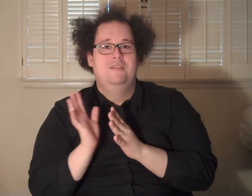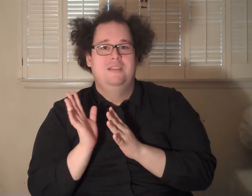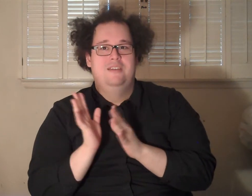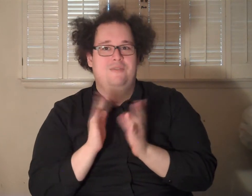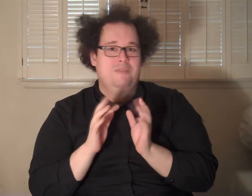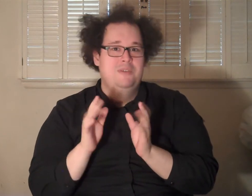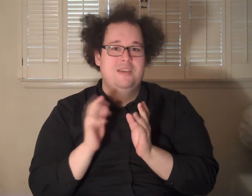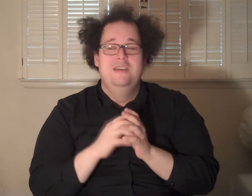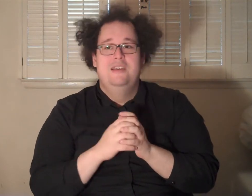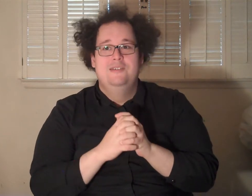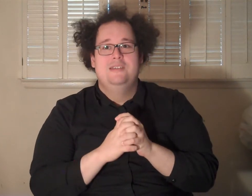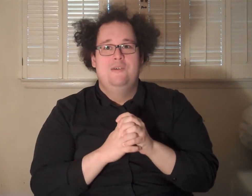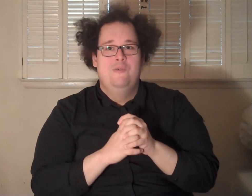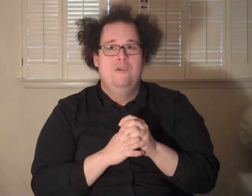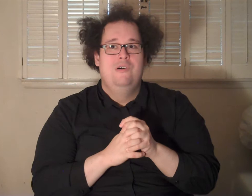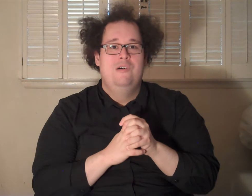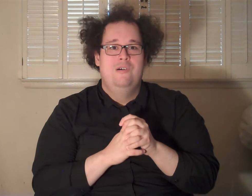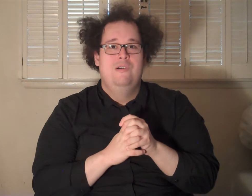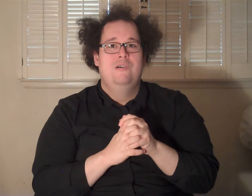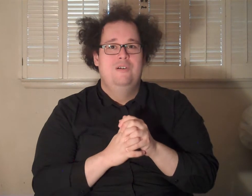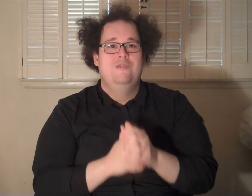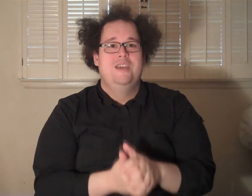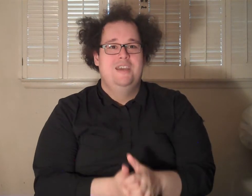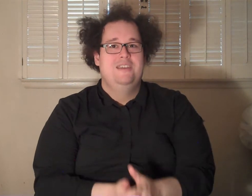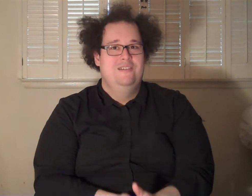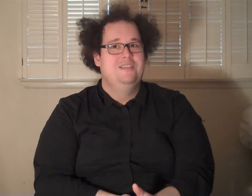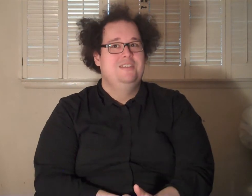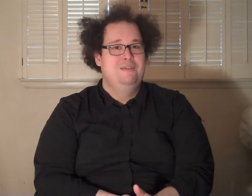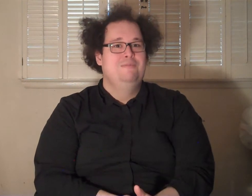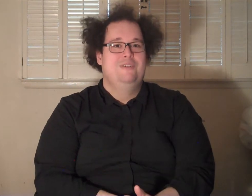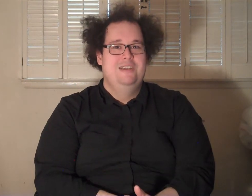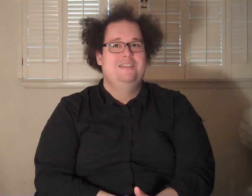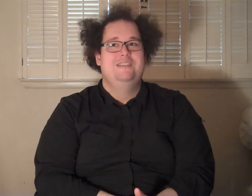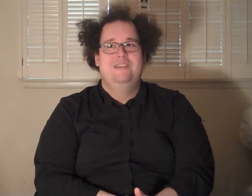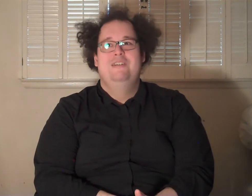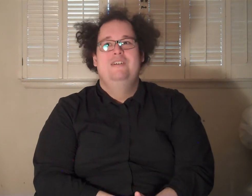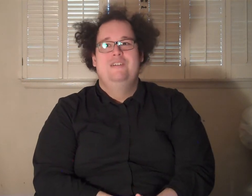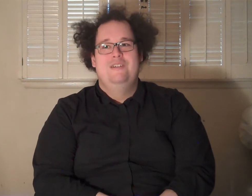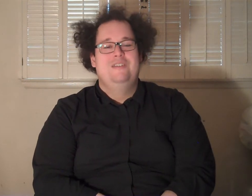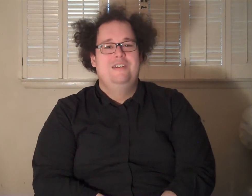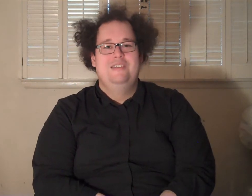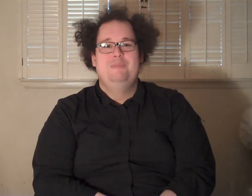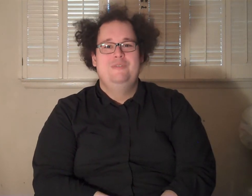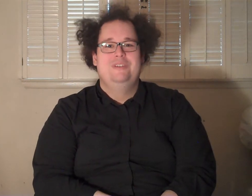Myers, like, you know, with the music. It was just like, whoa, okay. There is some crazy stuff going on in this movie,